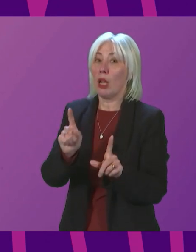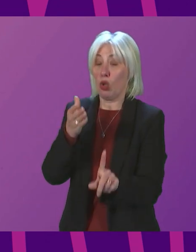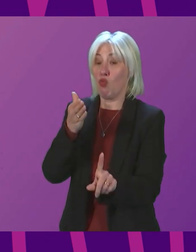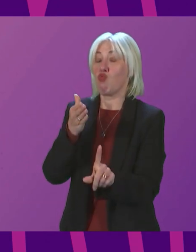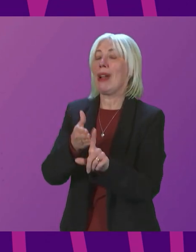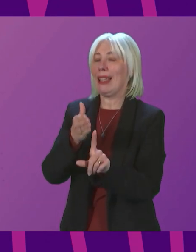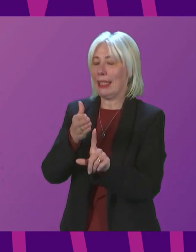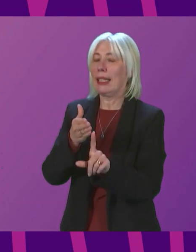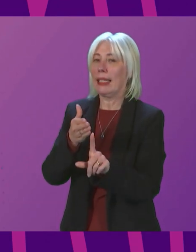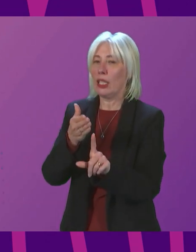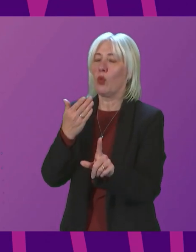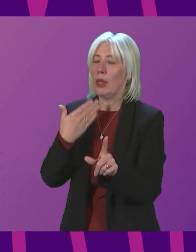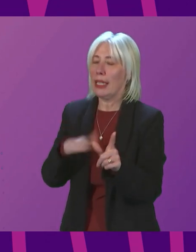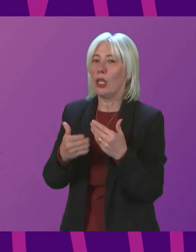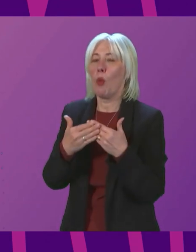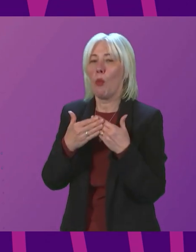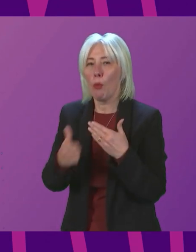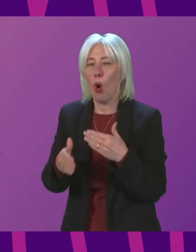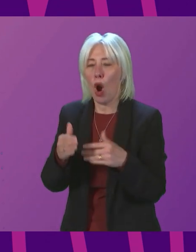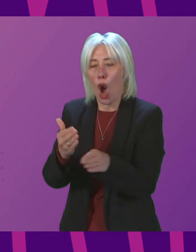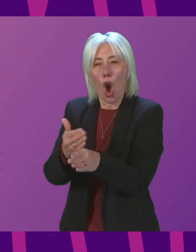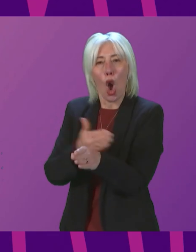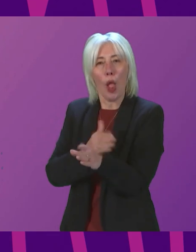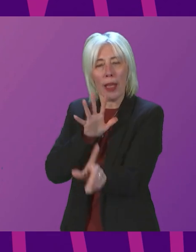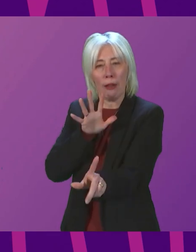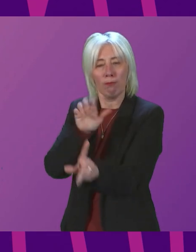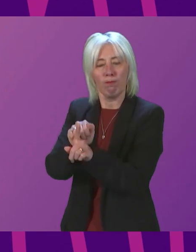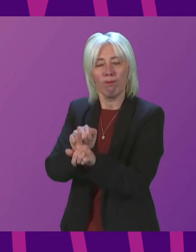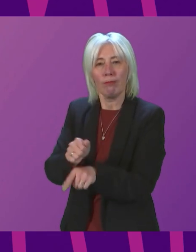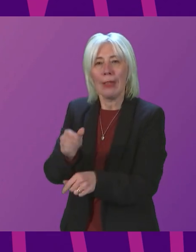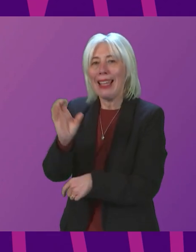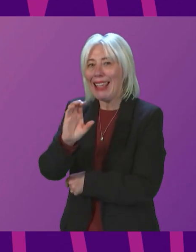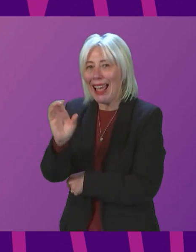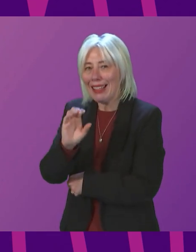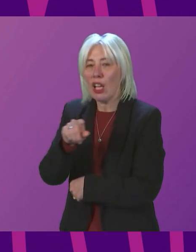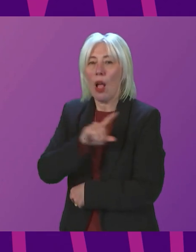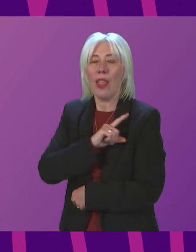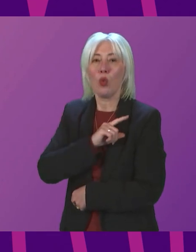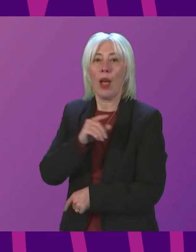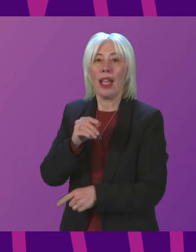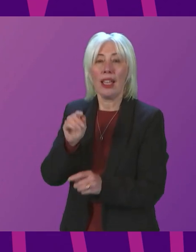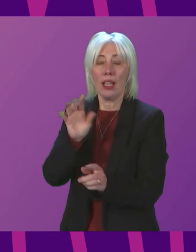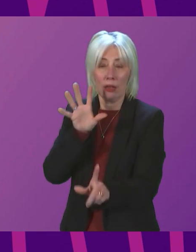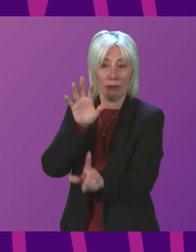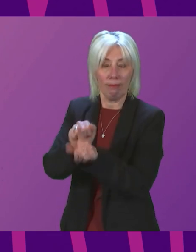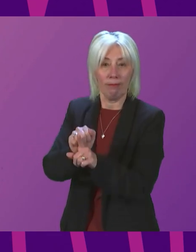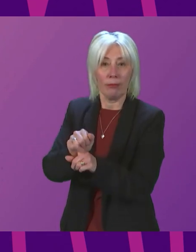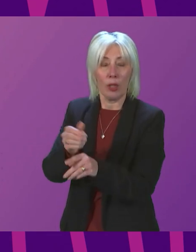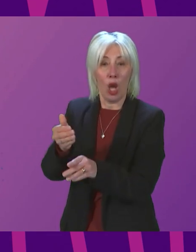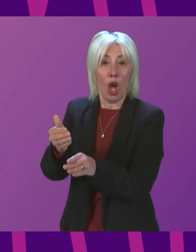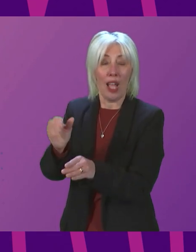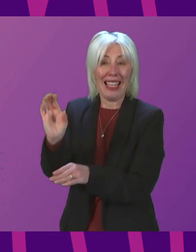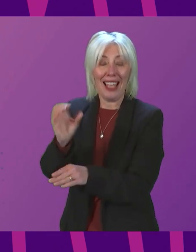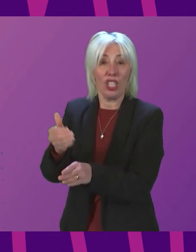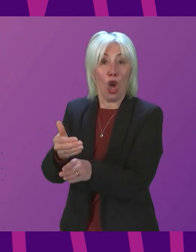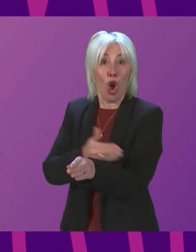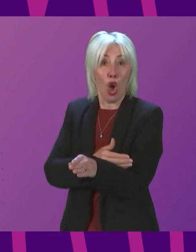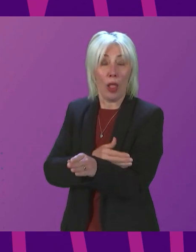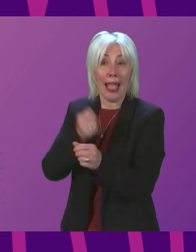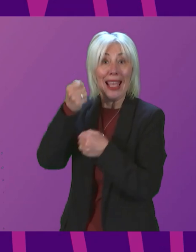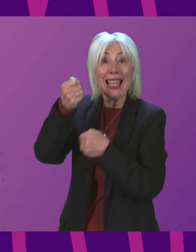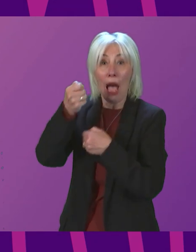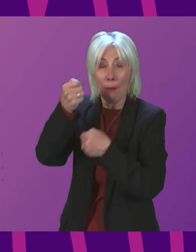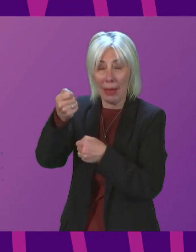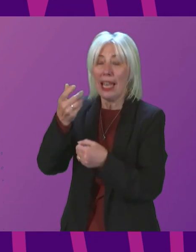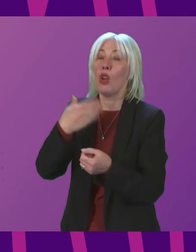the importance of doing more around early detection of cancer, which is why the Detect Cancer Early campaign has the investment and the